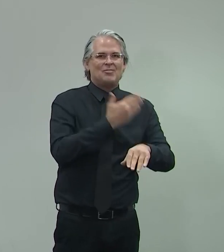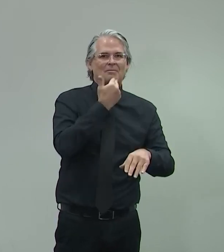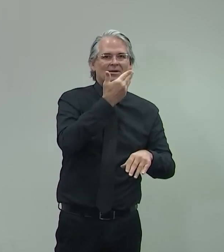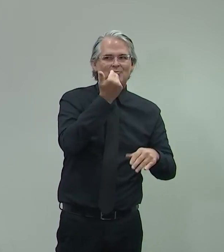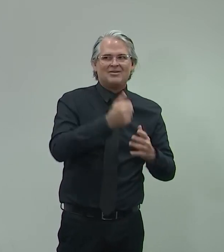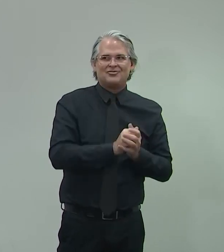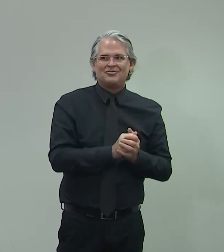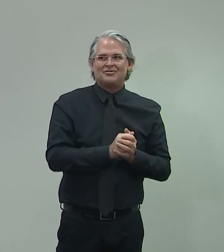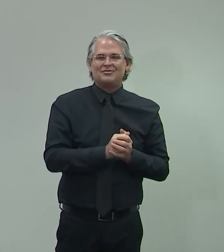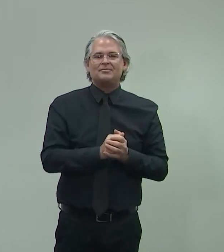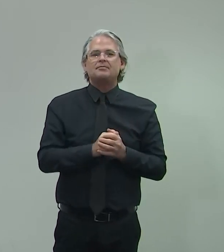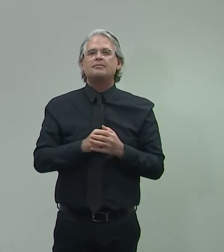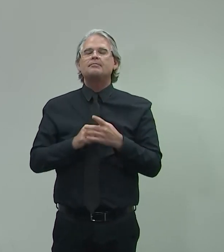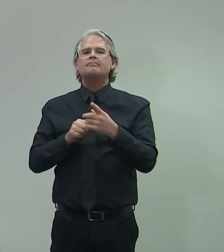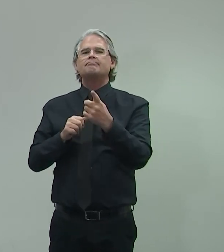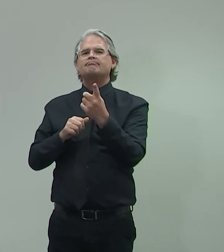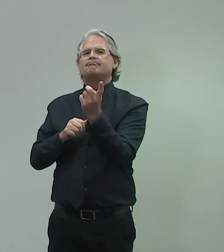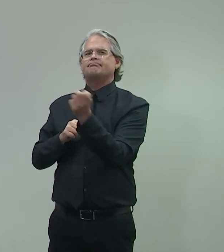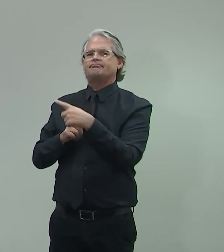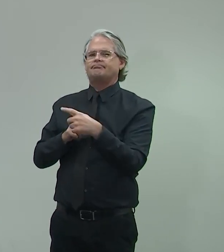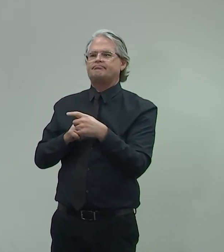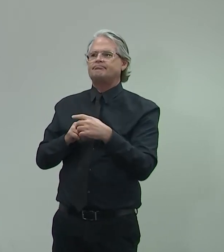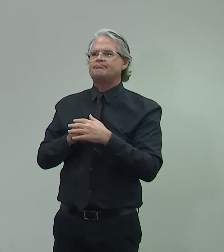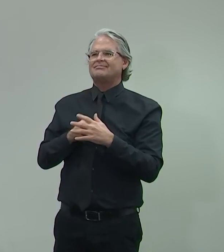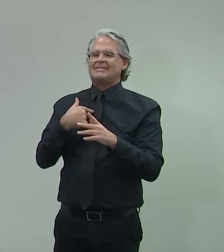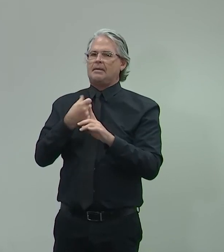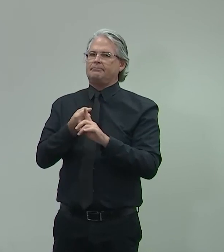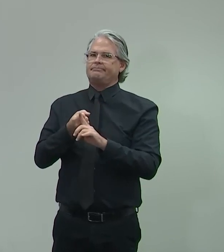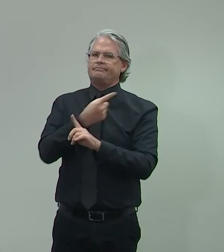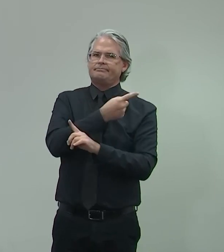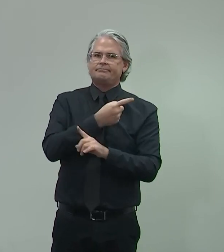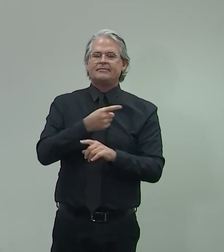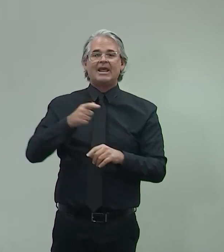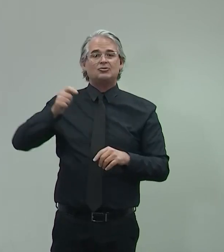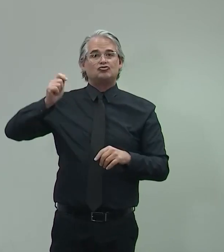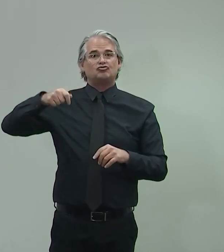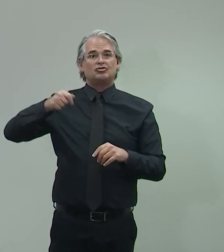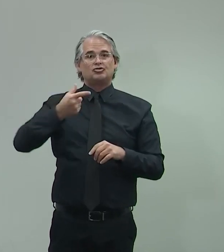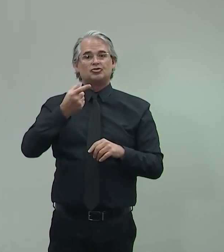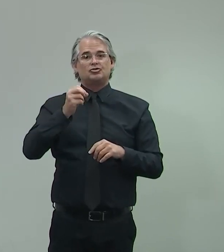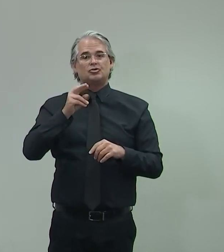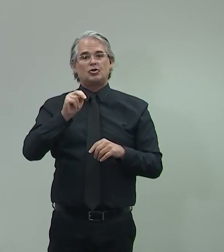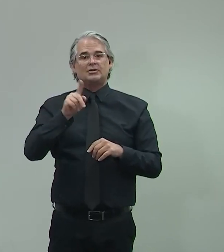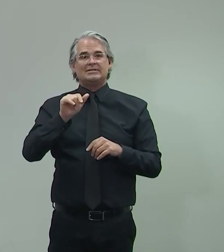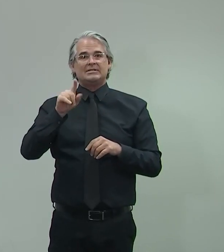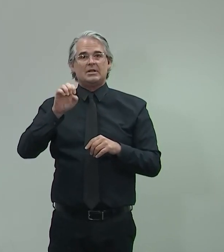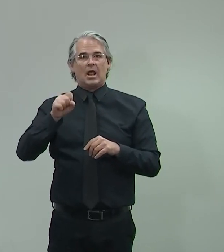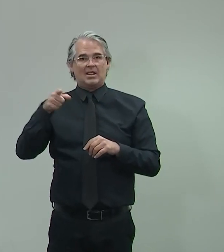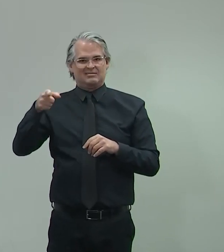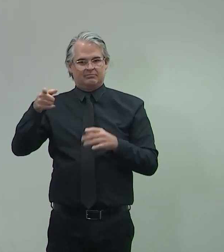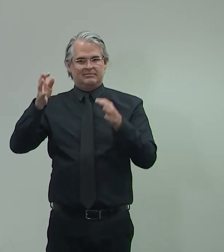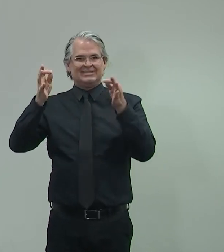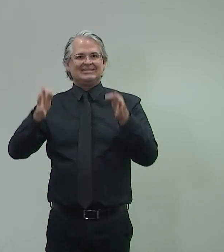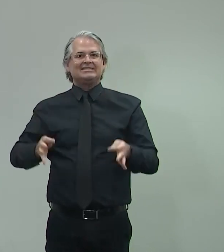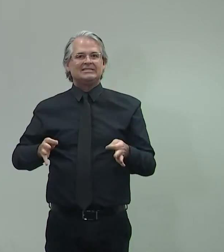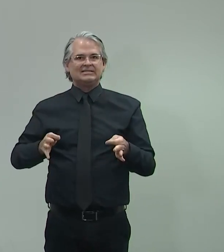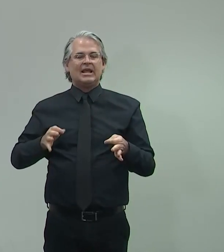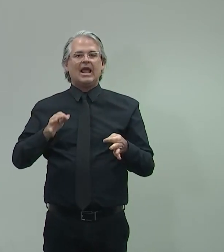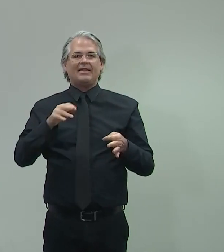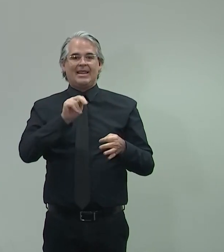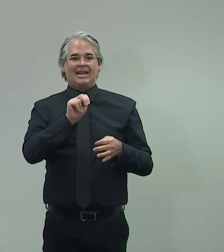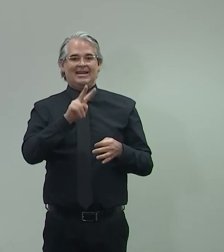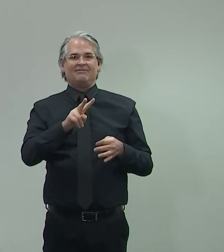this is it. Off-topic, governor. Can you tell me, Judge Gonzales has ruled that the state overstepped its bounds and broke the law when